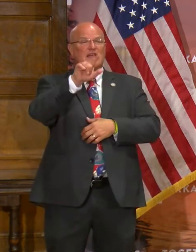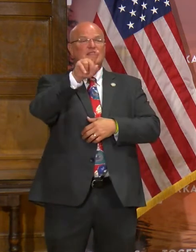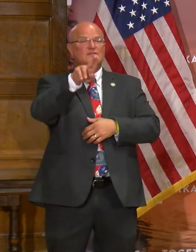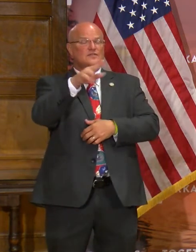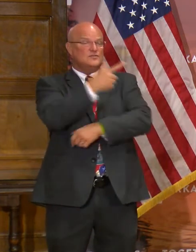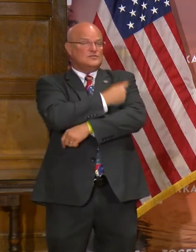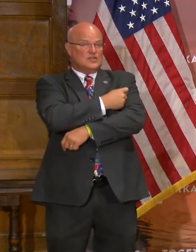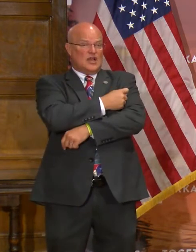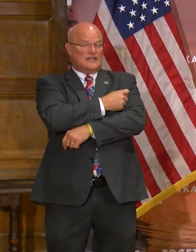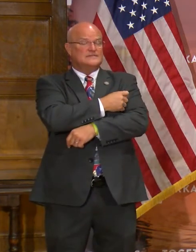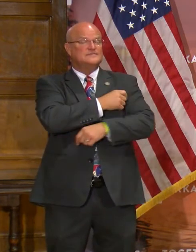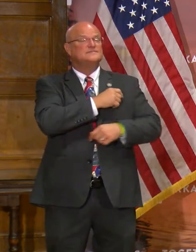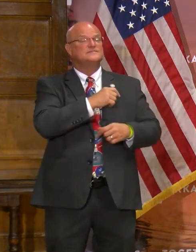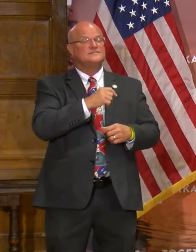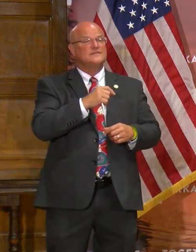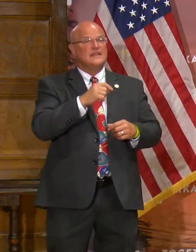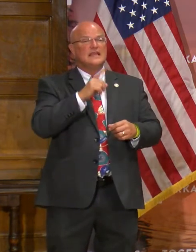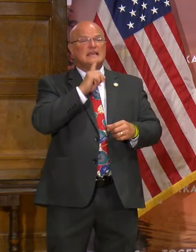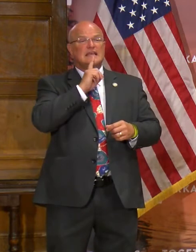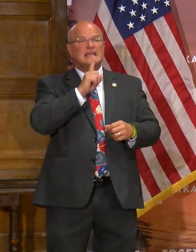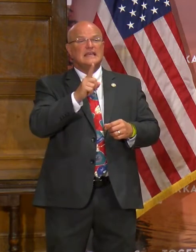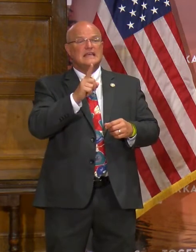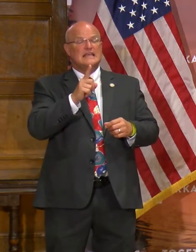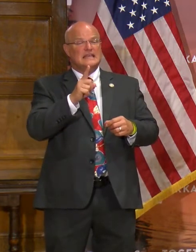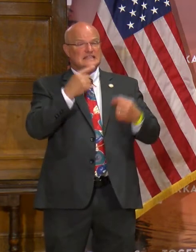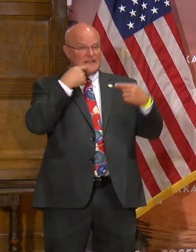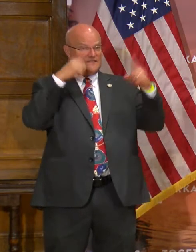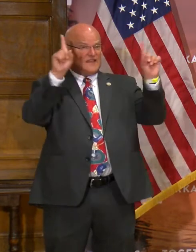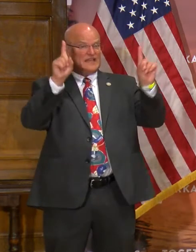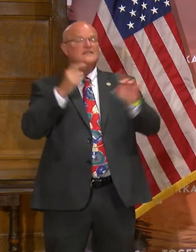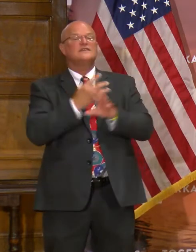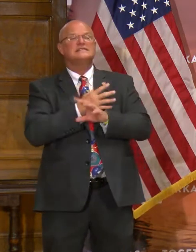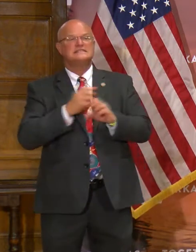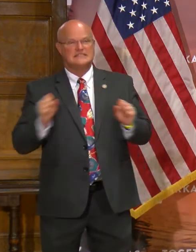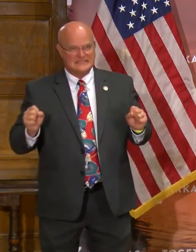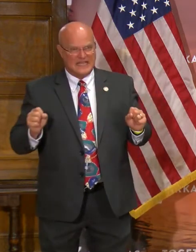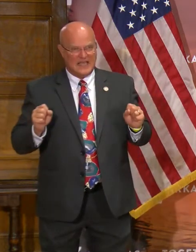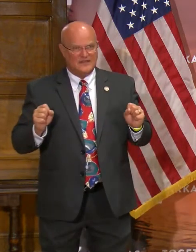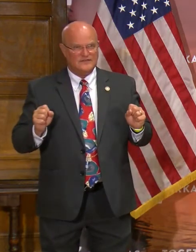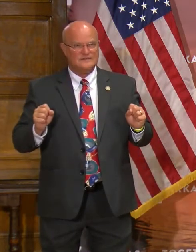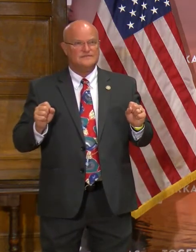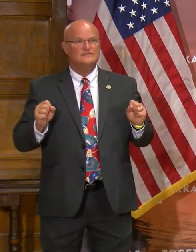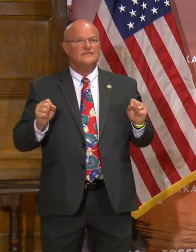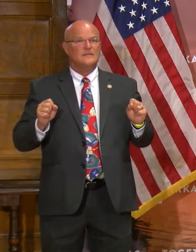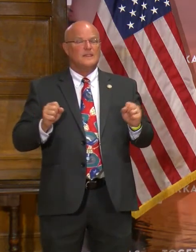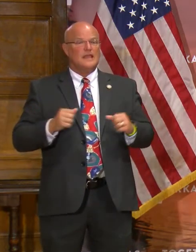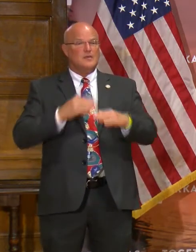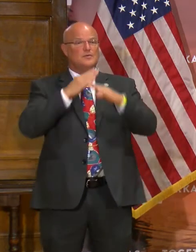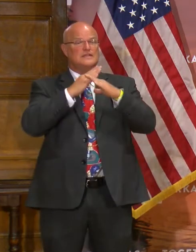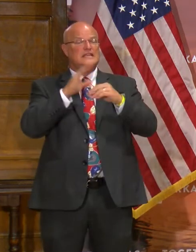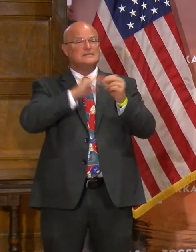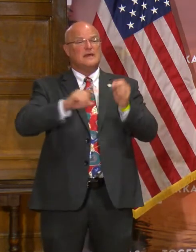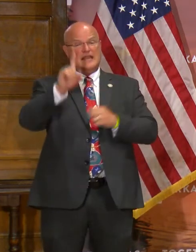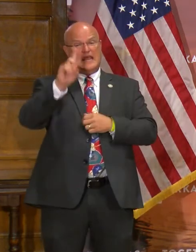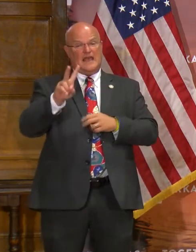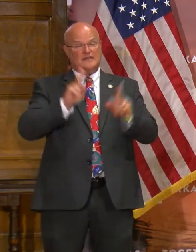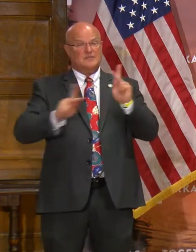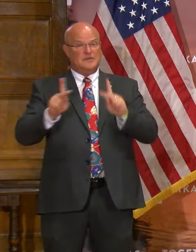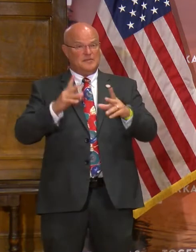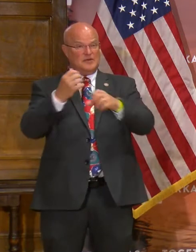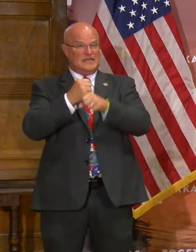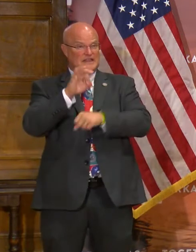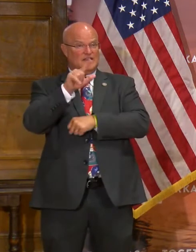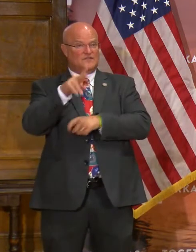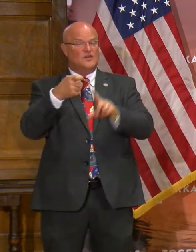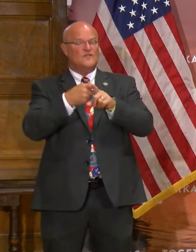vaccine given as a shot is effective and safe. It protects about half the people who get the